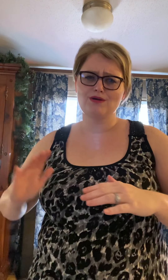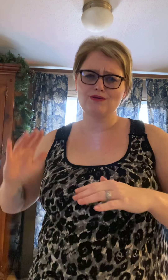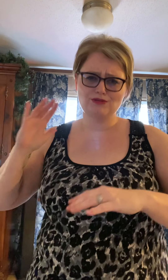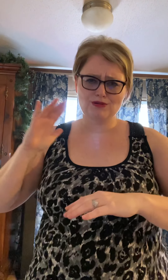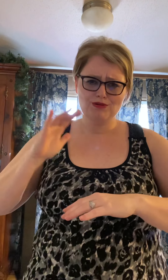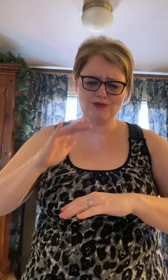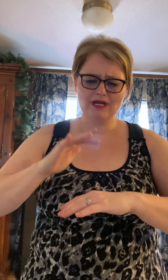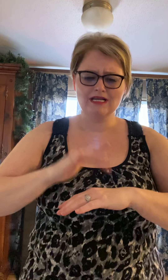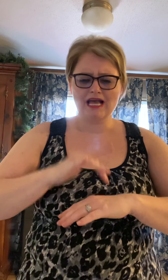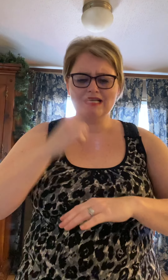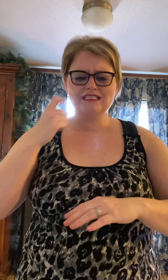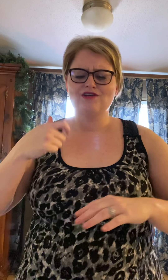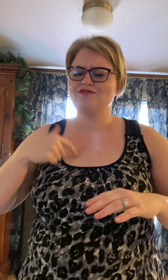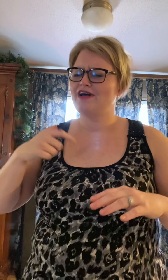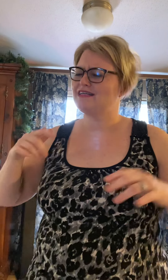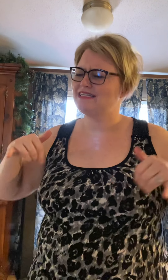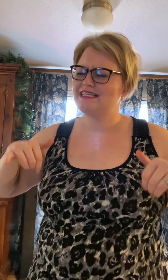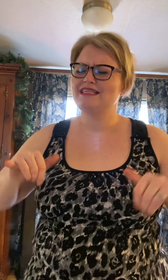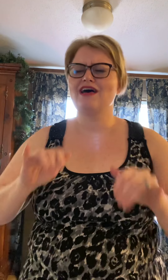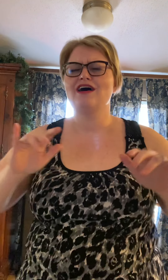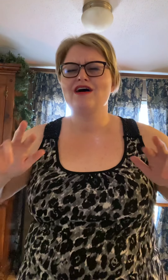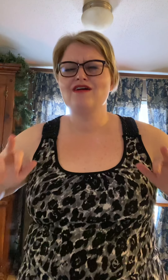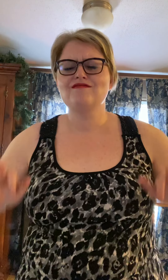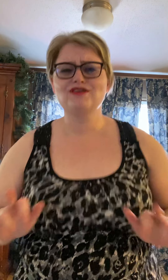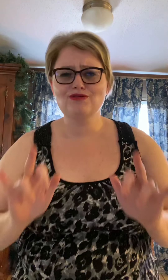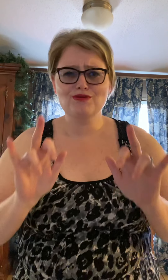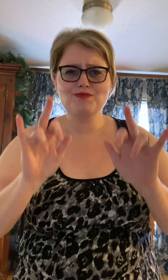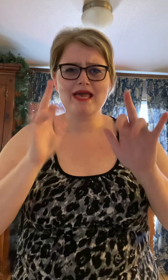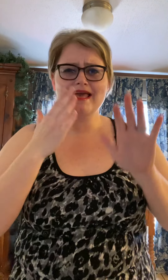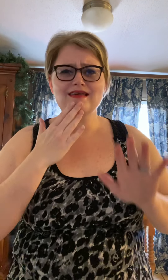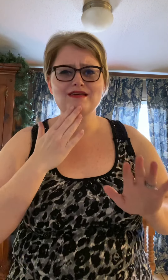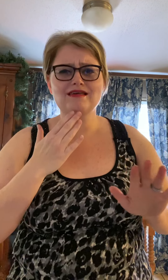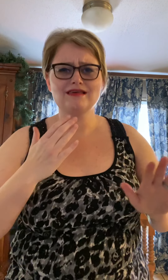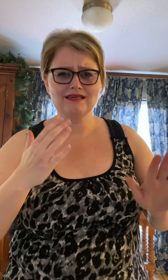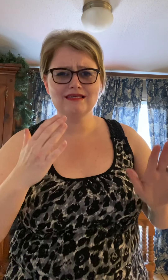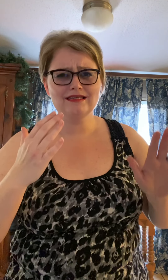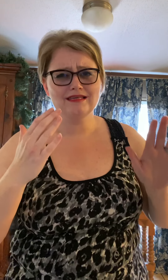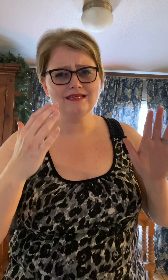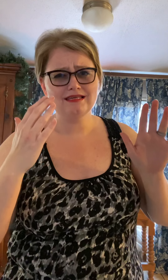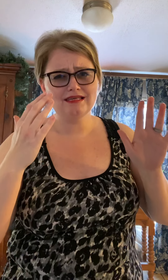to Cause I still fucking love And play Oh,